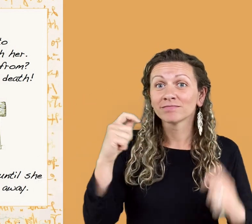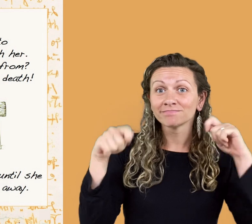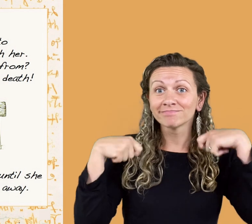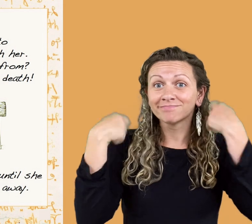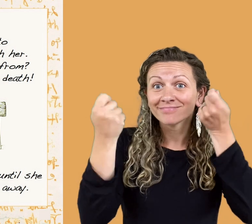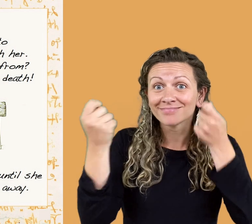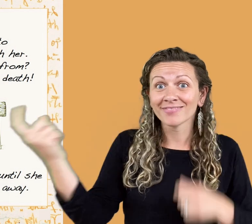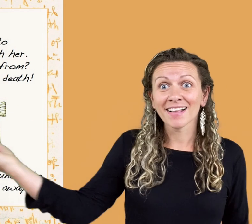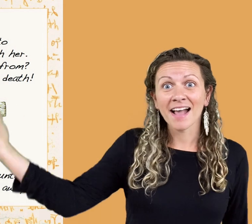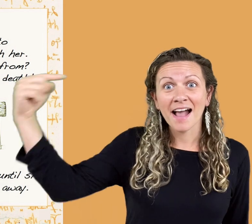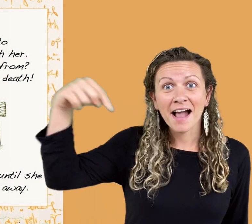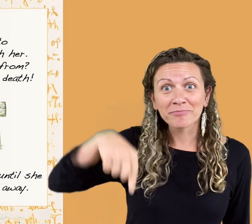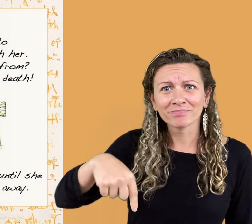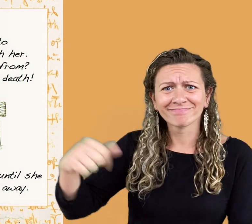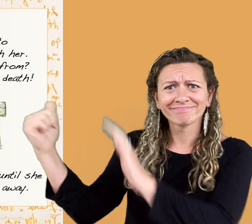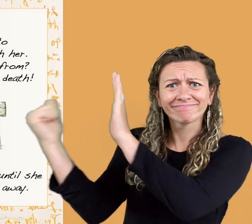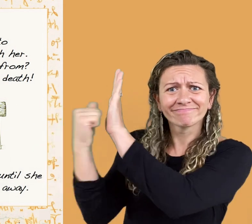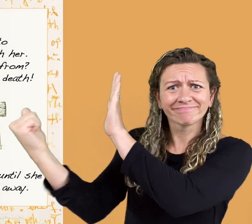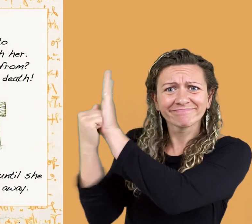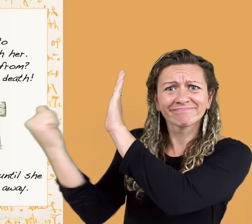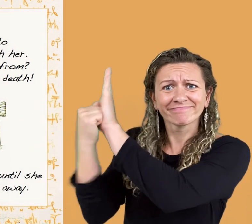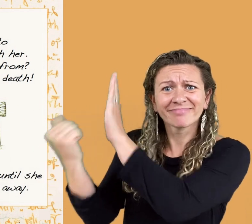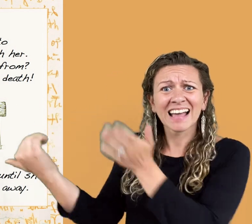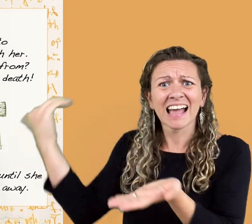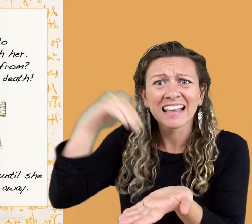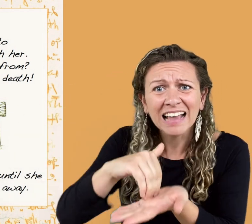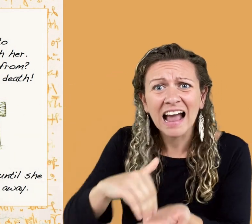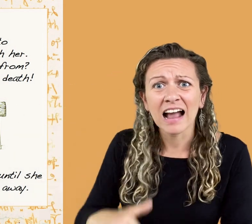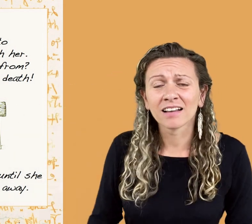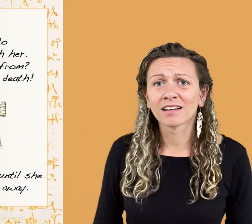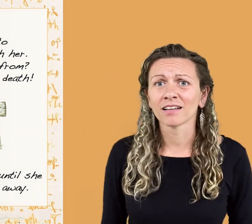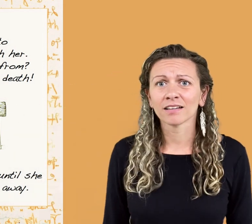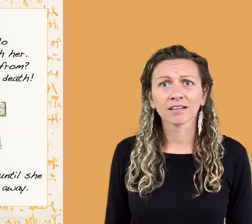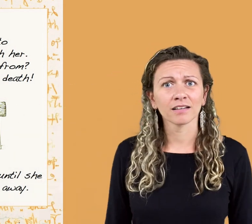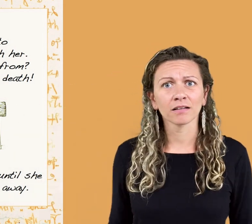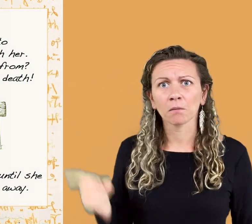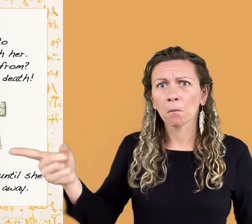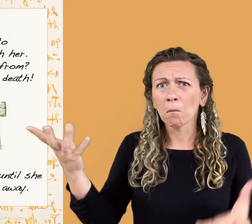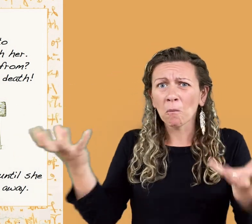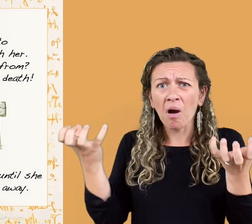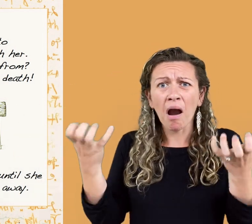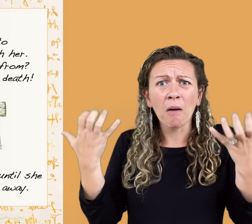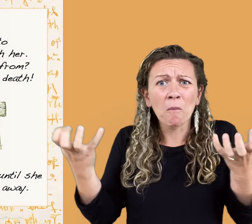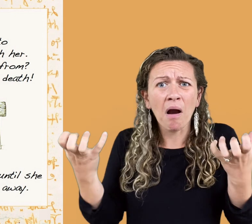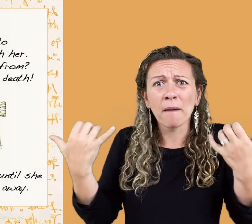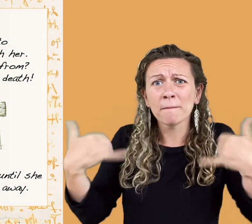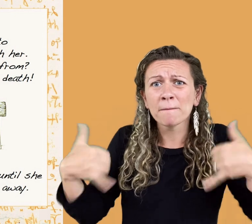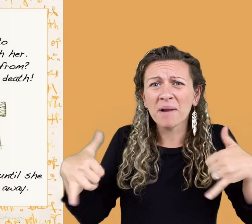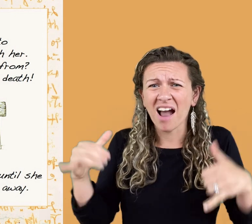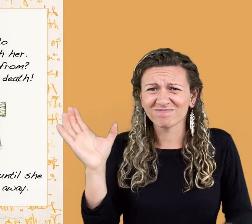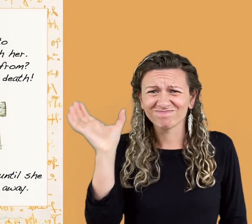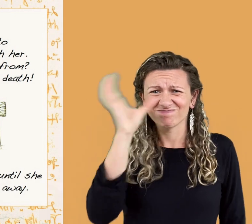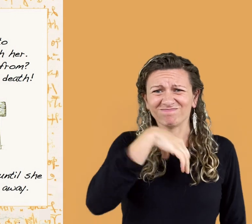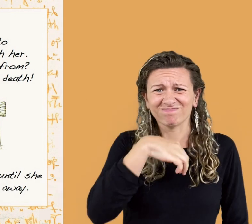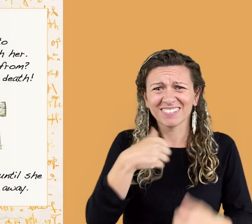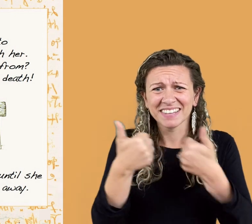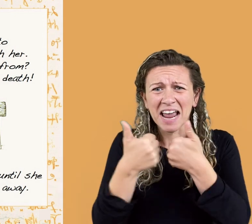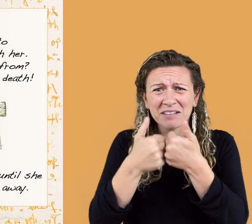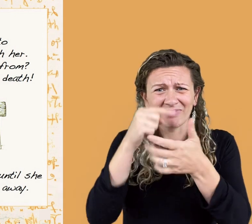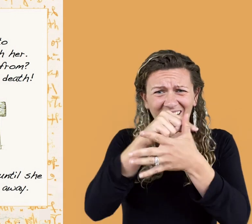Thursday, little red riding hood came knocking again. She wants me to play all these weird games